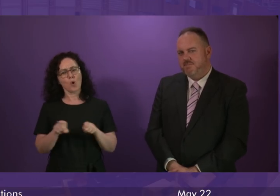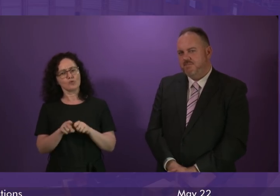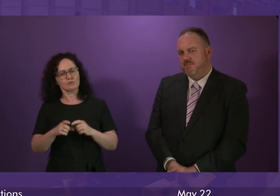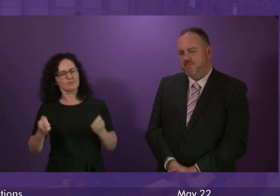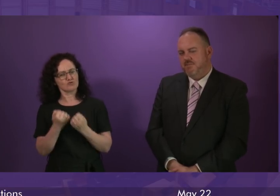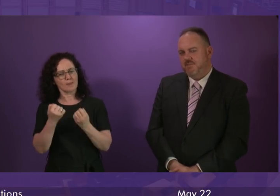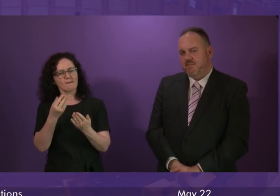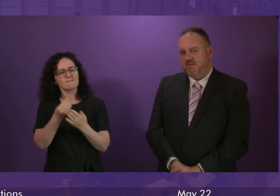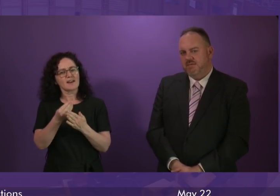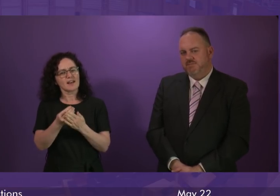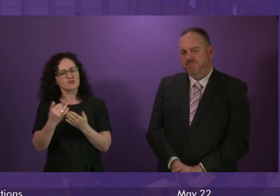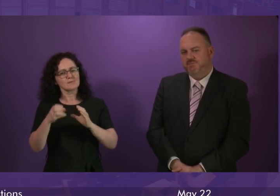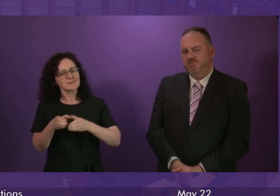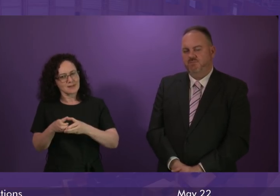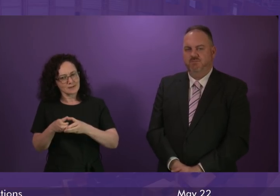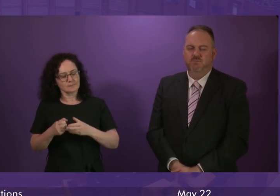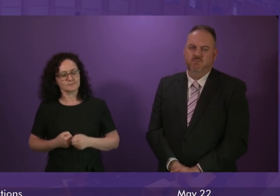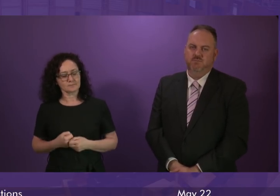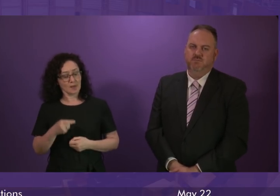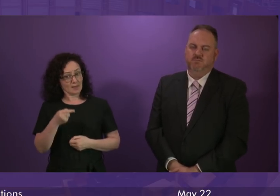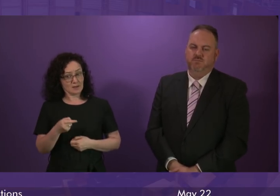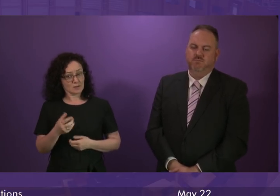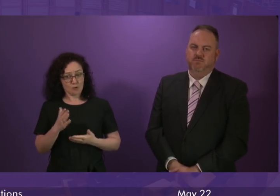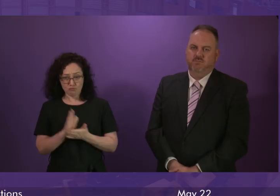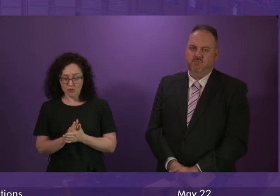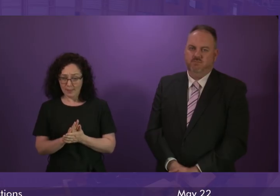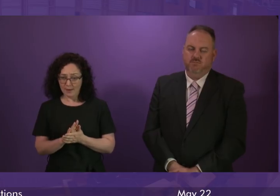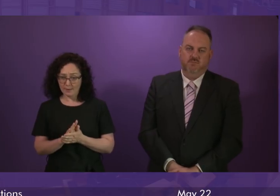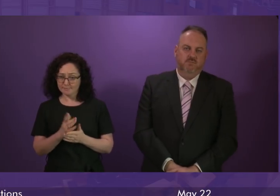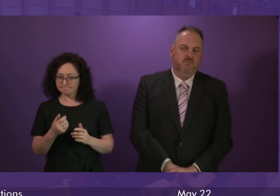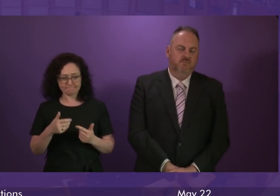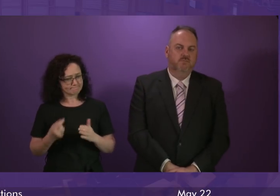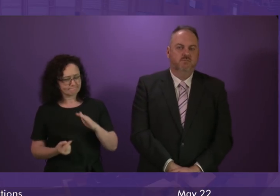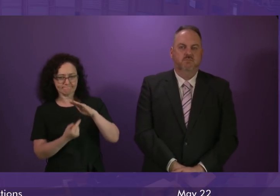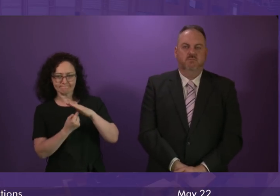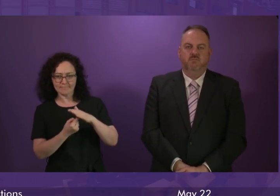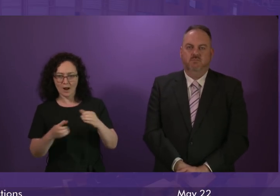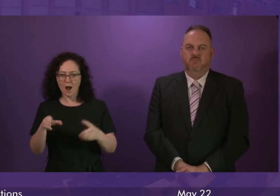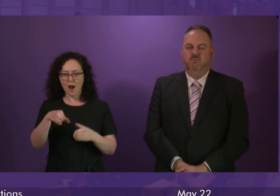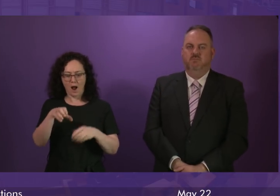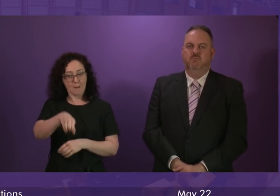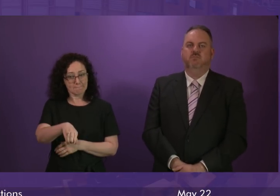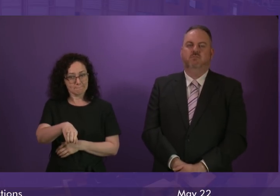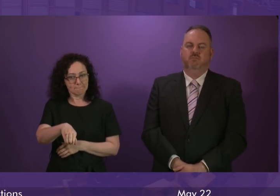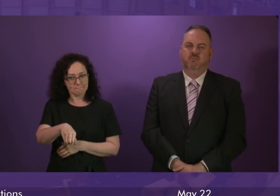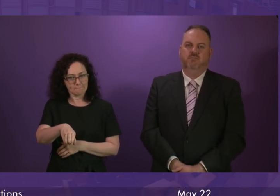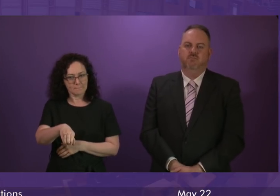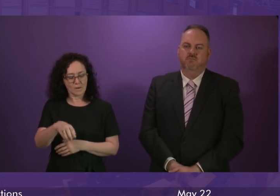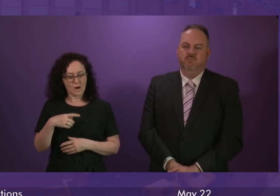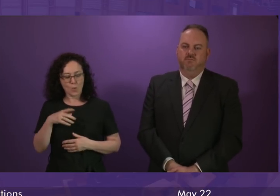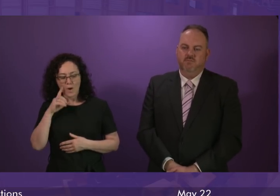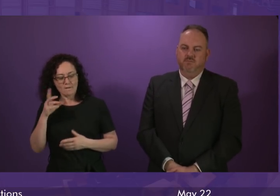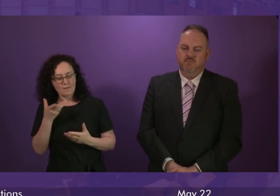is fast becoming one of Europe's most competitive tech hubs. We see this through its growth in start-ups, offerings from its world-leading